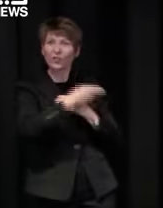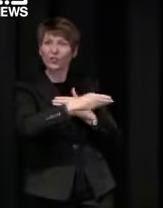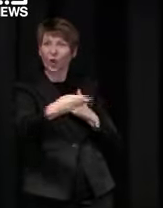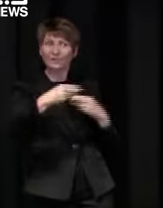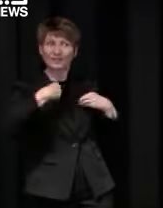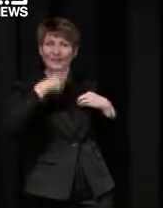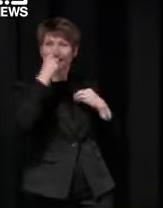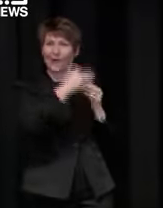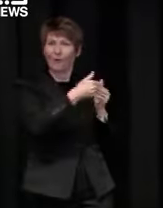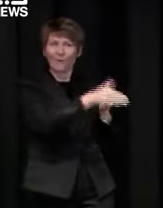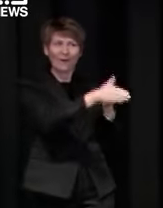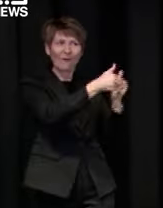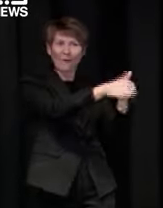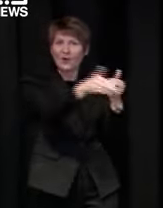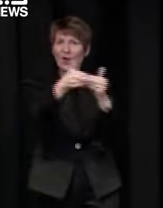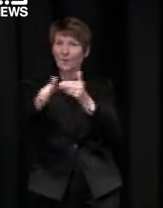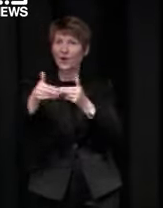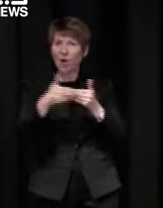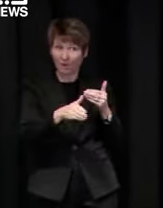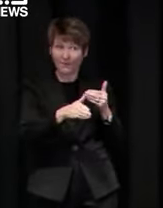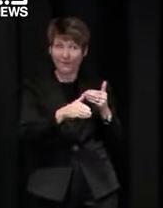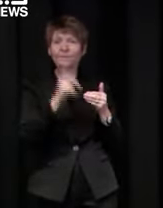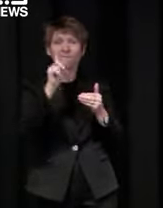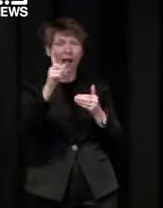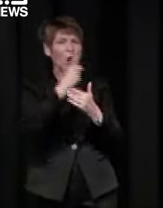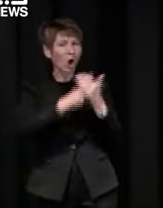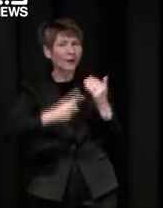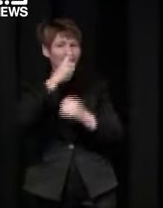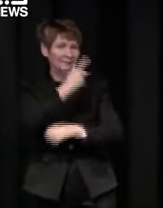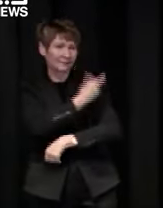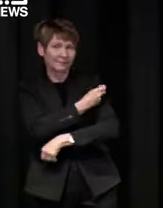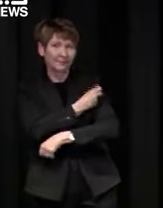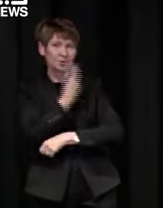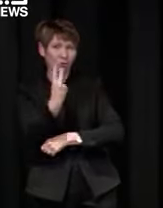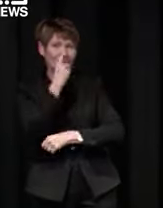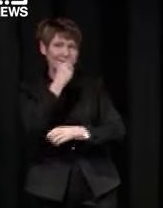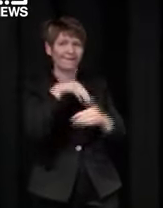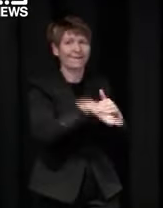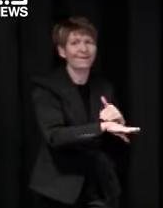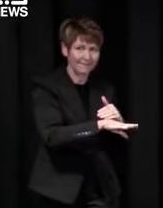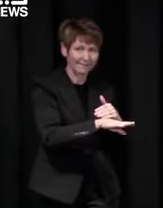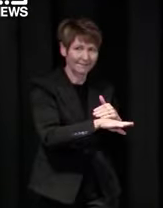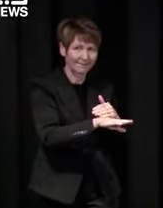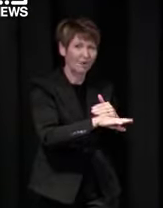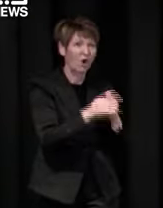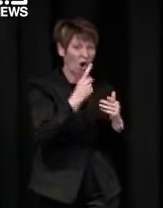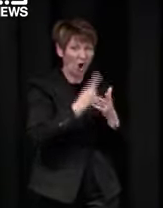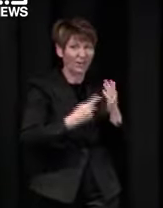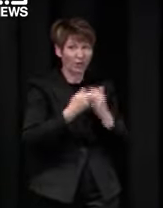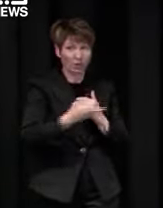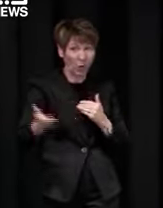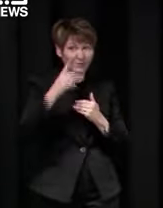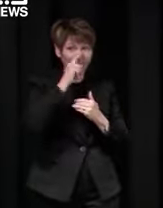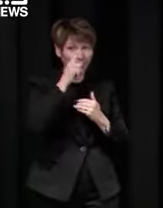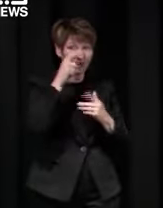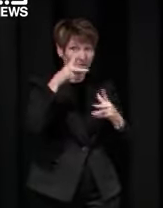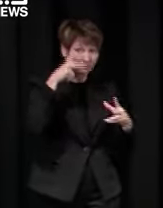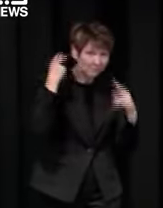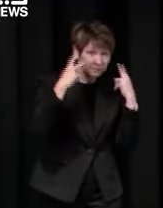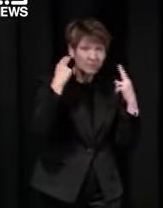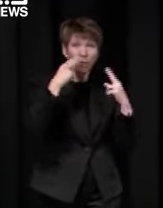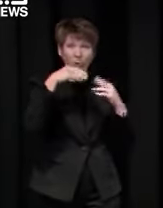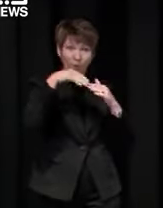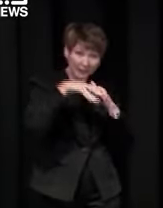economy we need these trials to ensure that we understand all of the potential issues that might